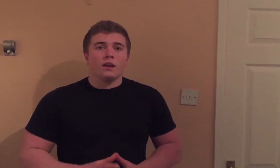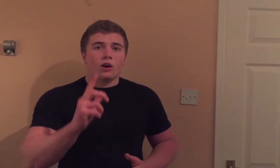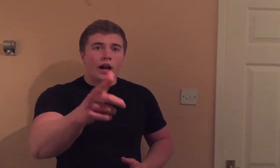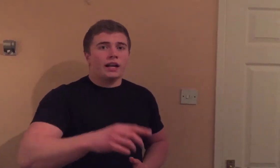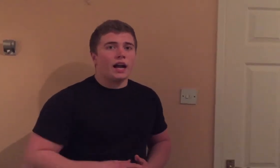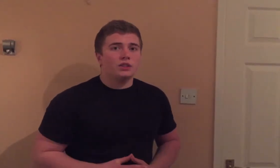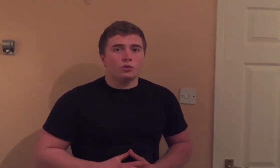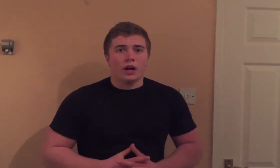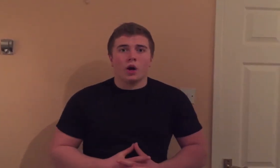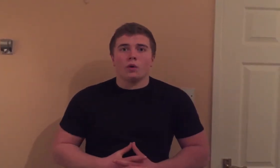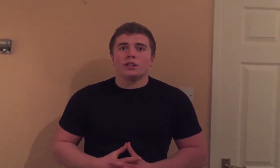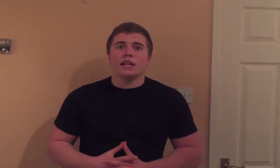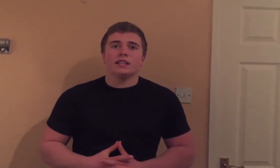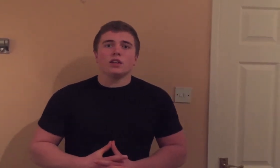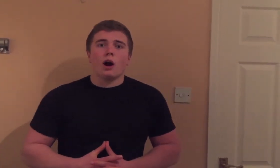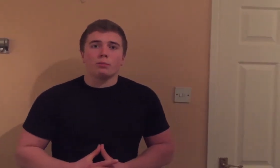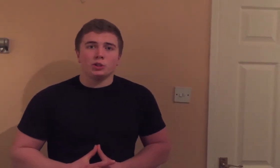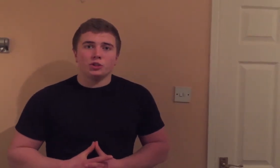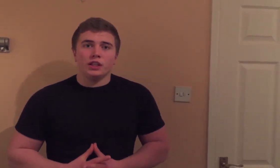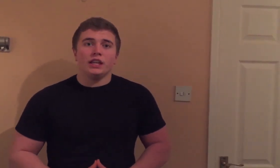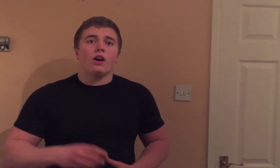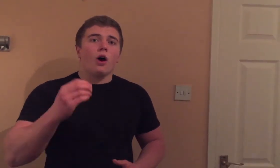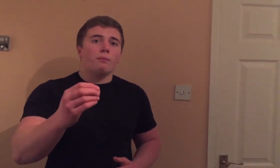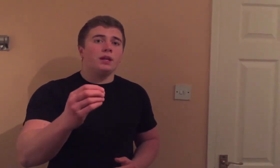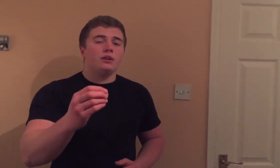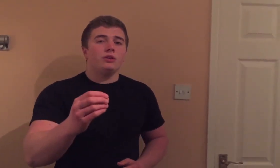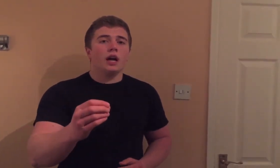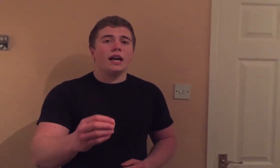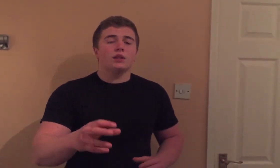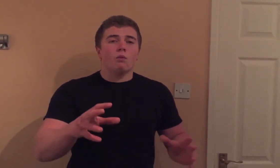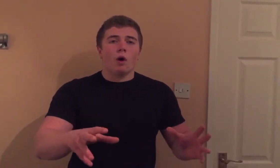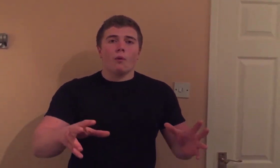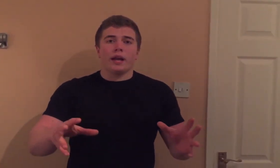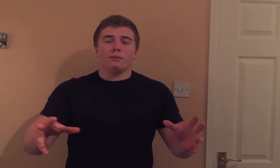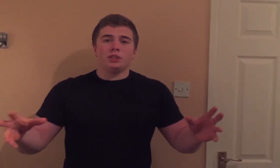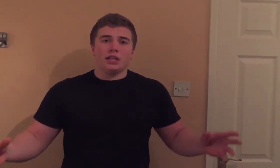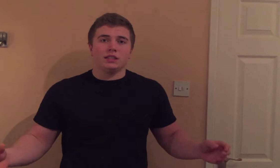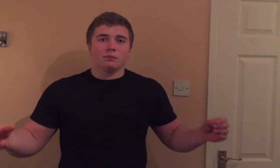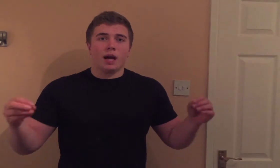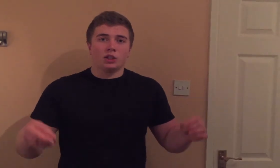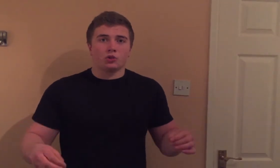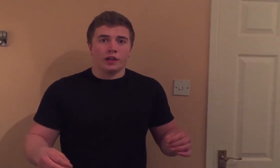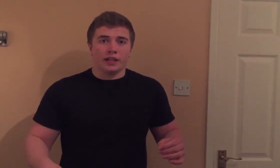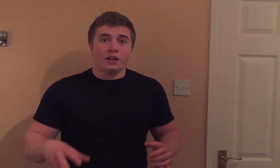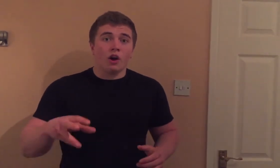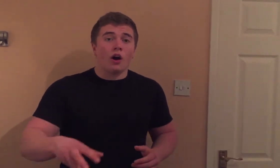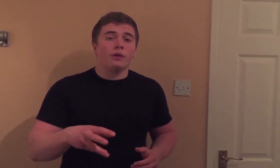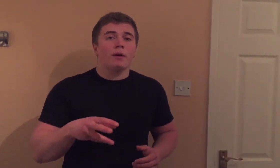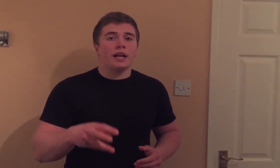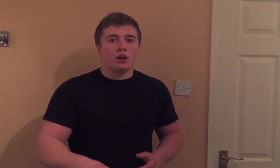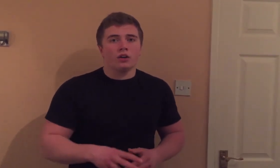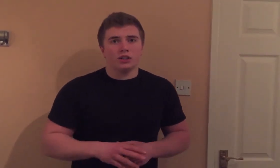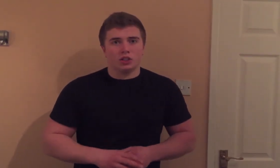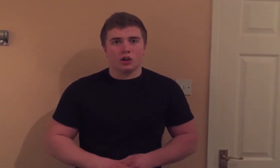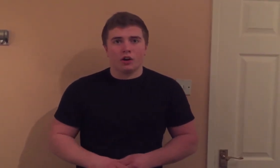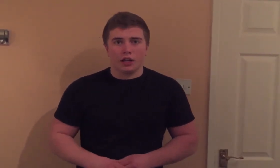Alright guys, so right now I want to take this opportunity to update you guys on what way I'm changing my training now that my cut has started.